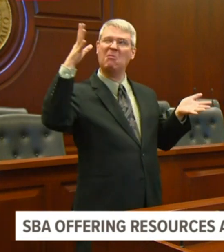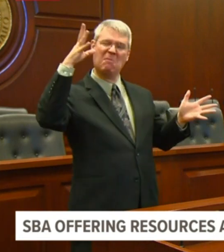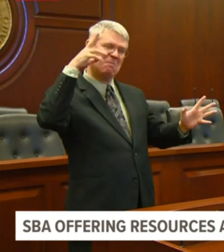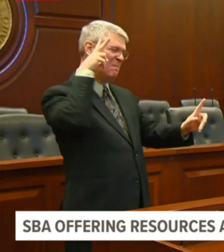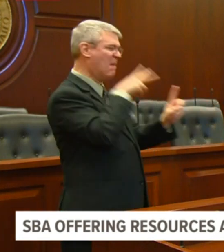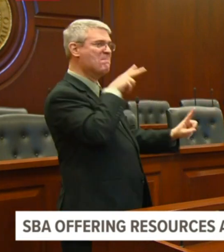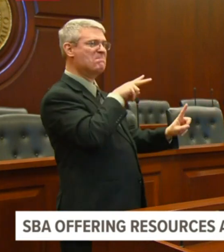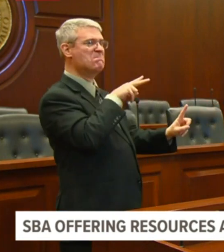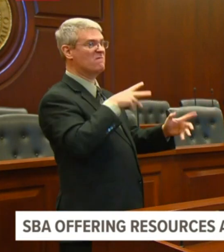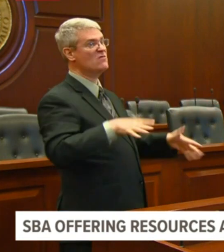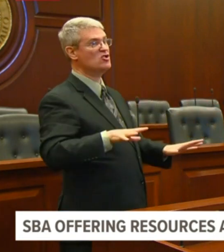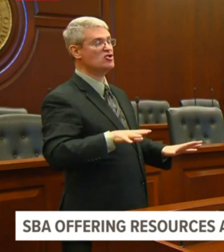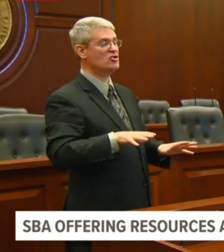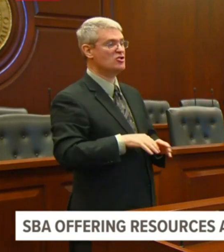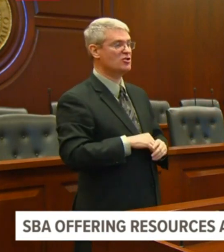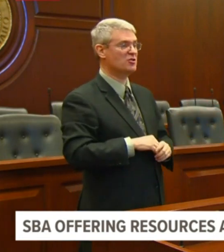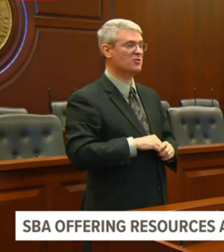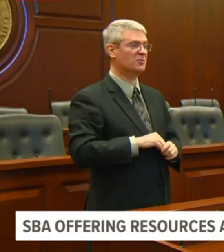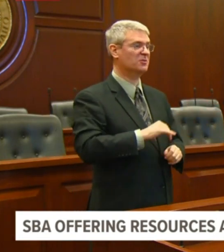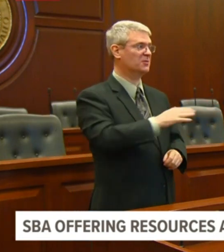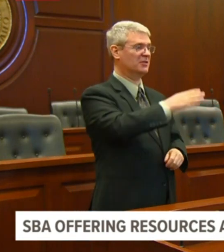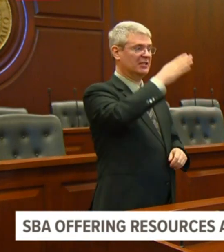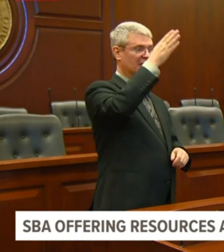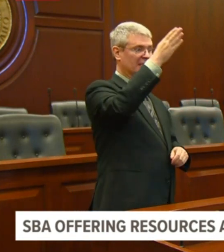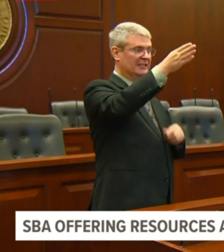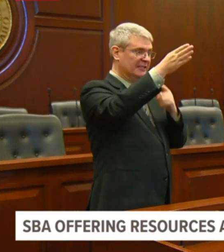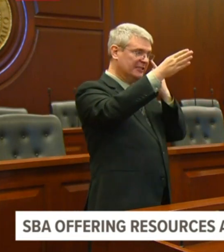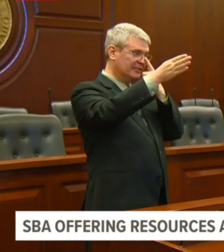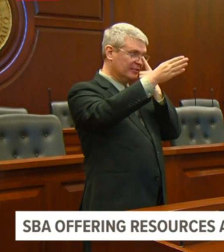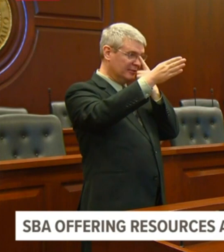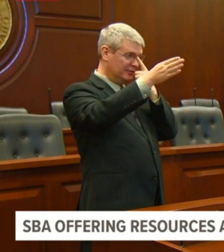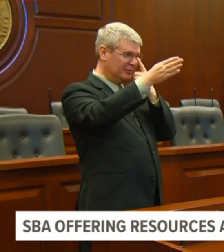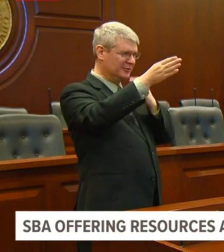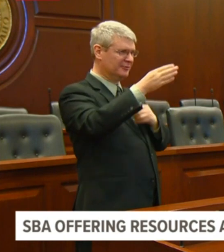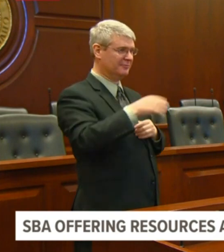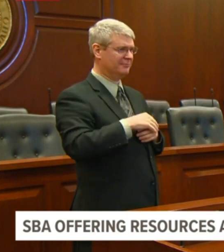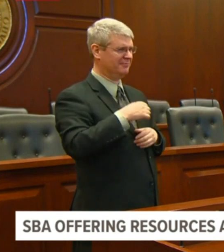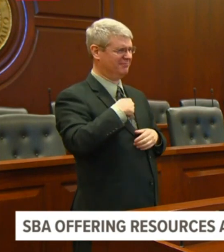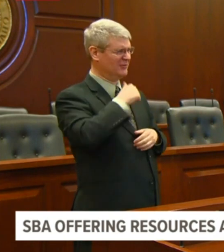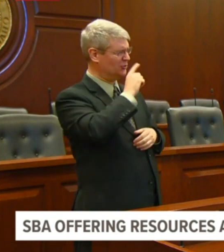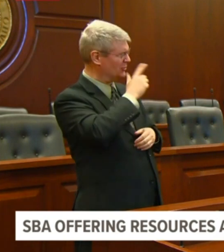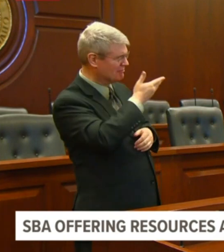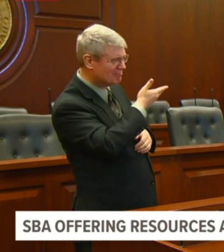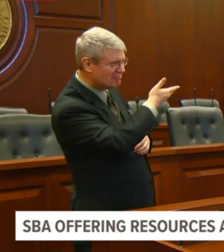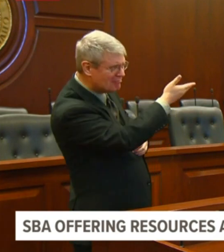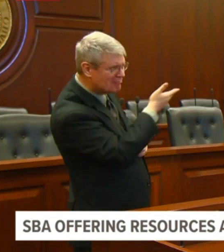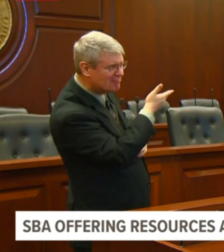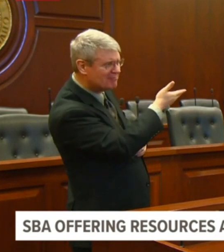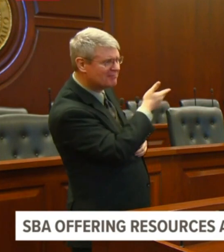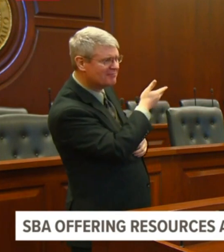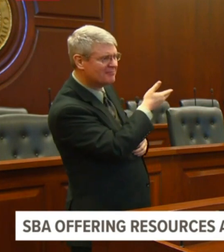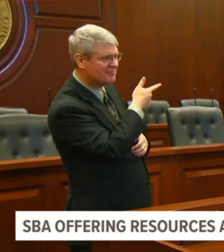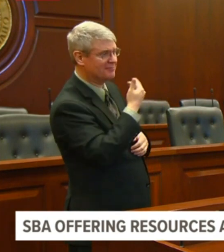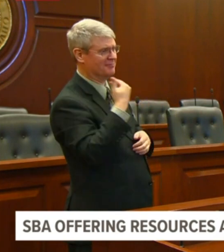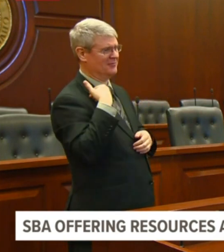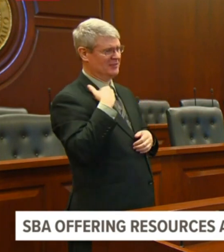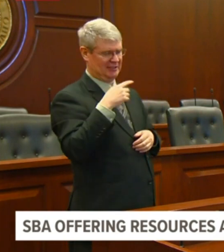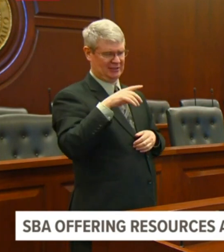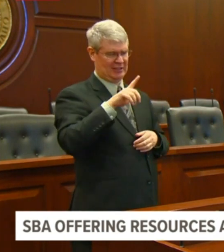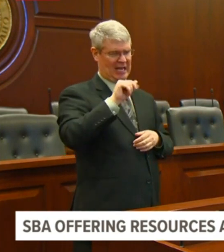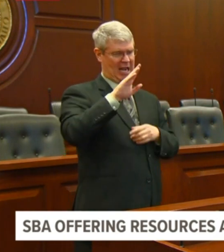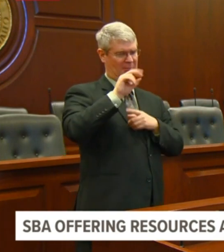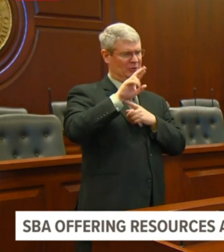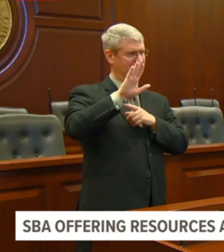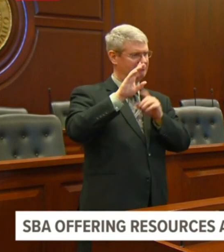I'm sure who this question is for, but yesterday at the Idaho department of labor, people calling in to file claims. We're hitting the 55